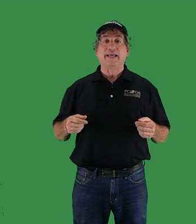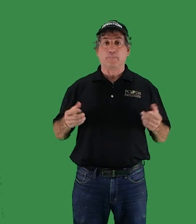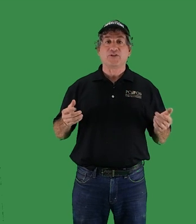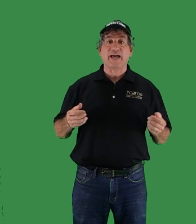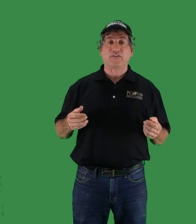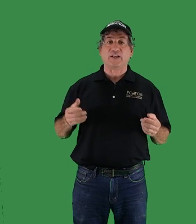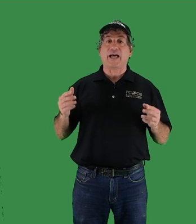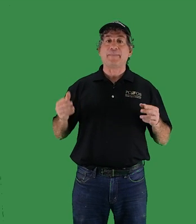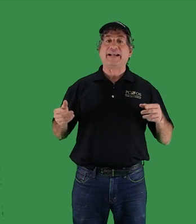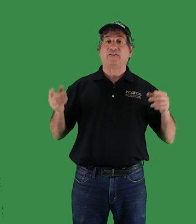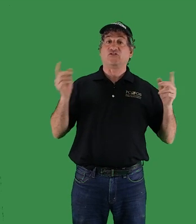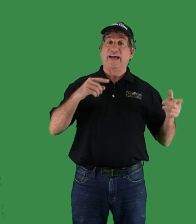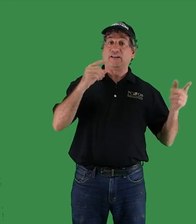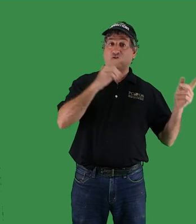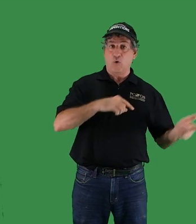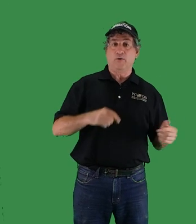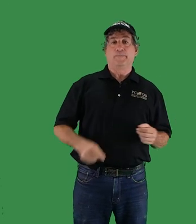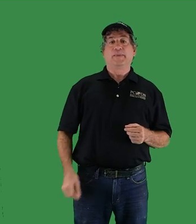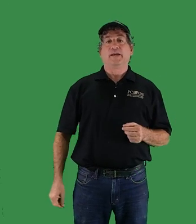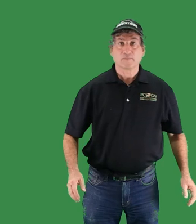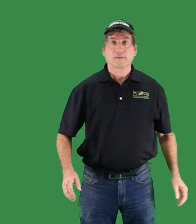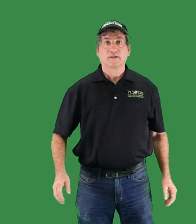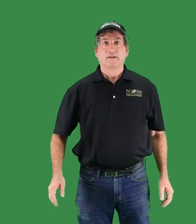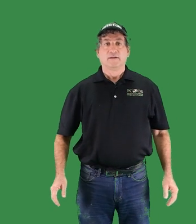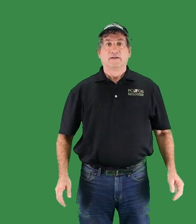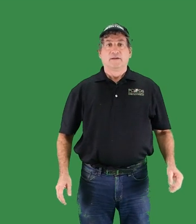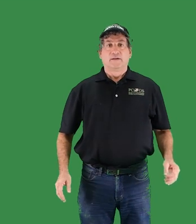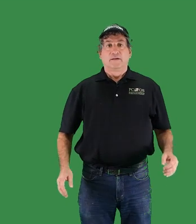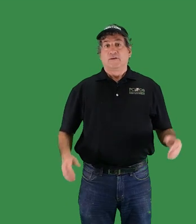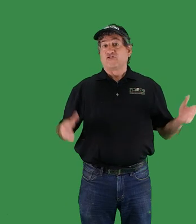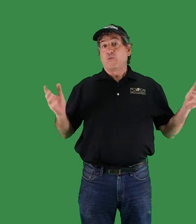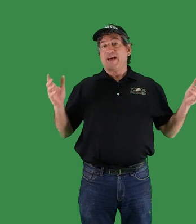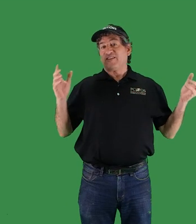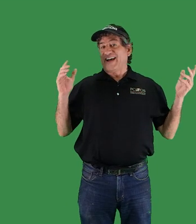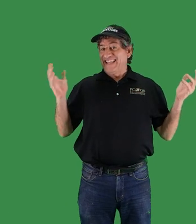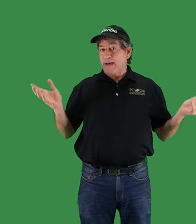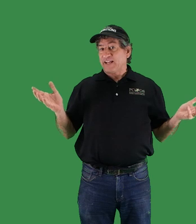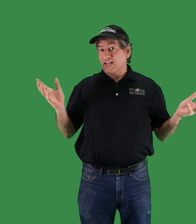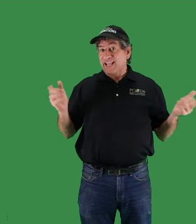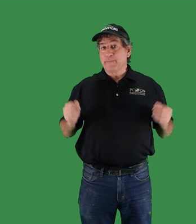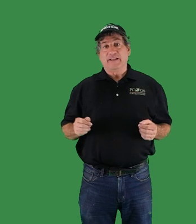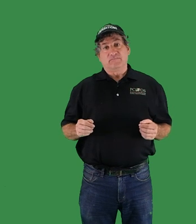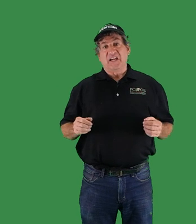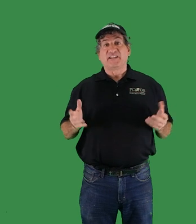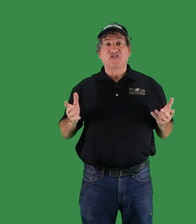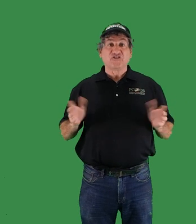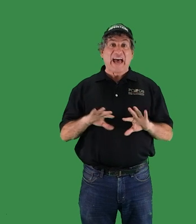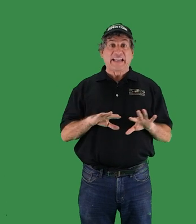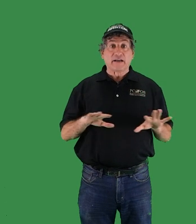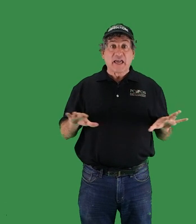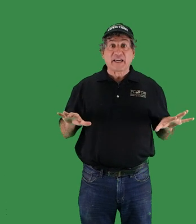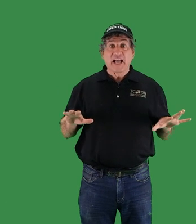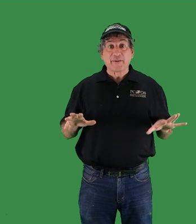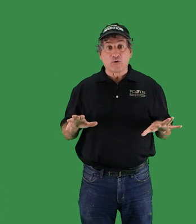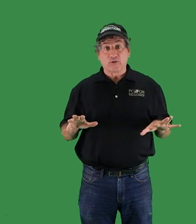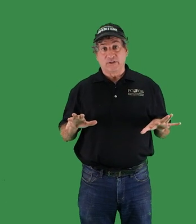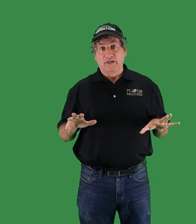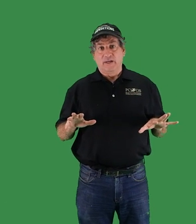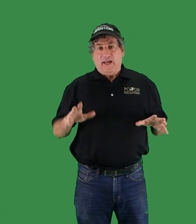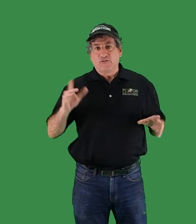and protect the climatic status quo. So we have a dynamic climate and a static economic order and